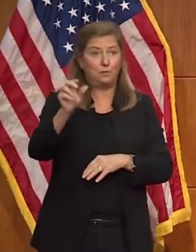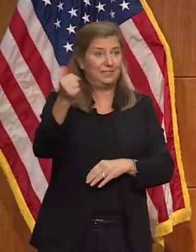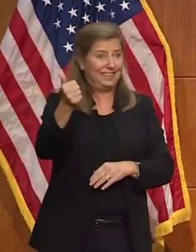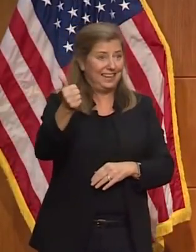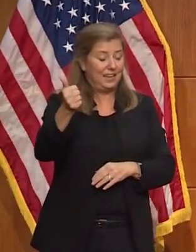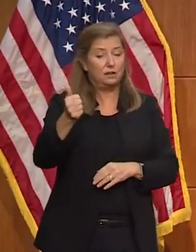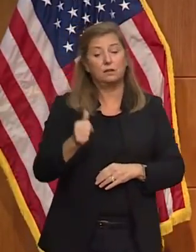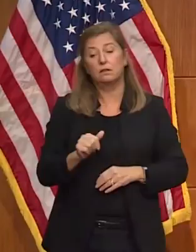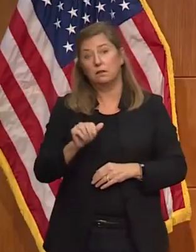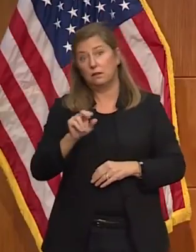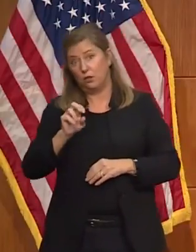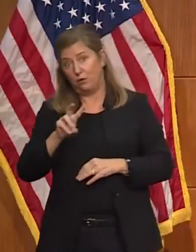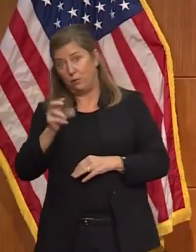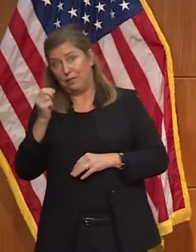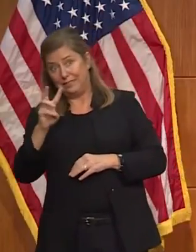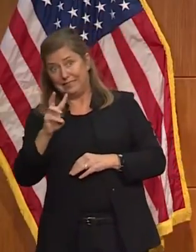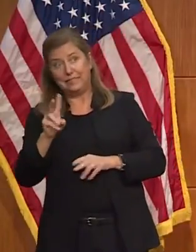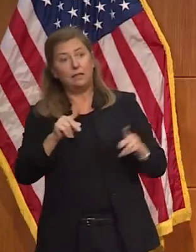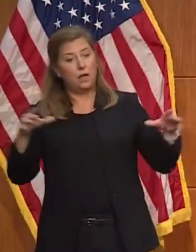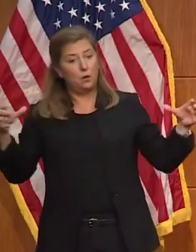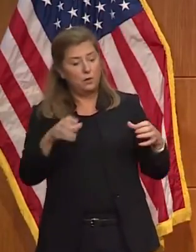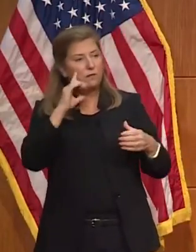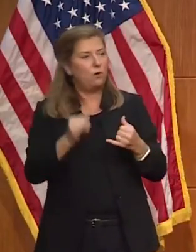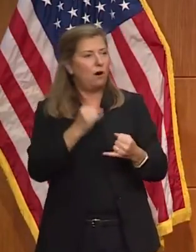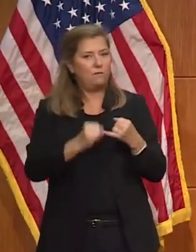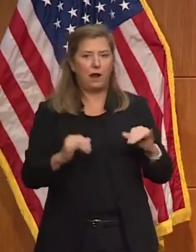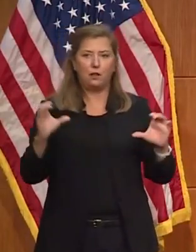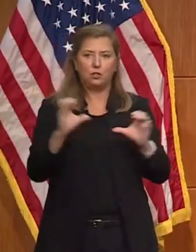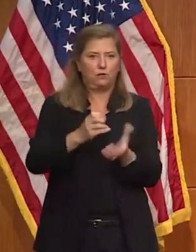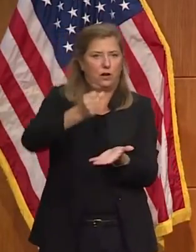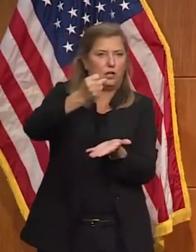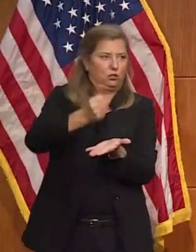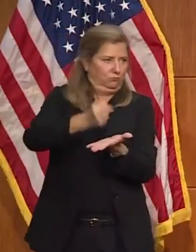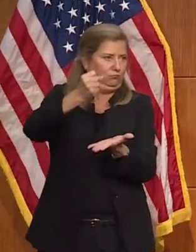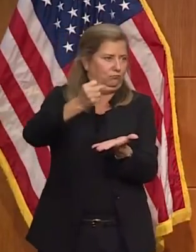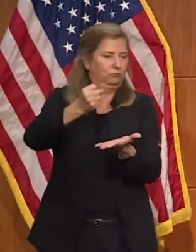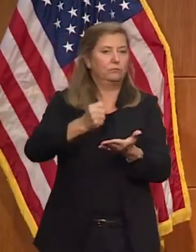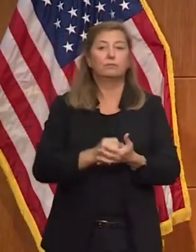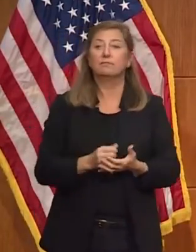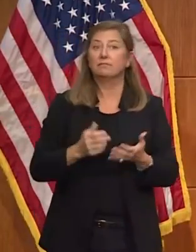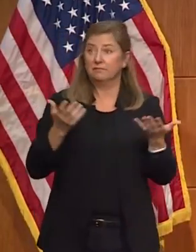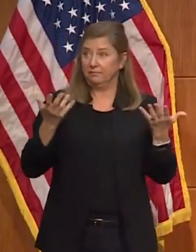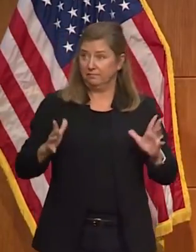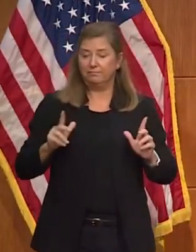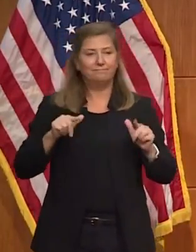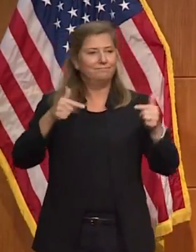for the final certification. And with that, I'm happy to take your questions.